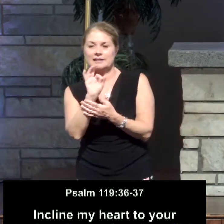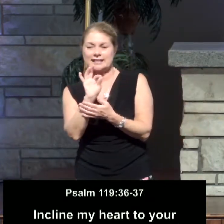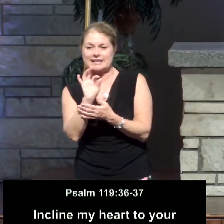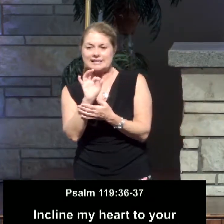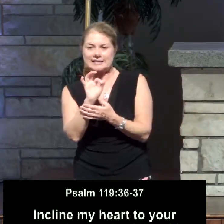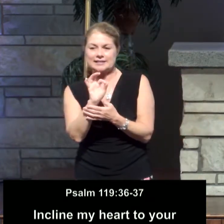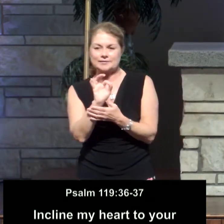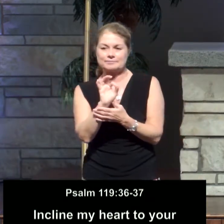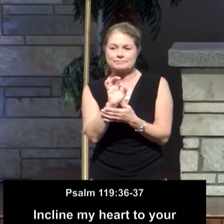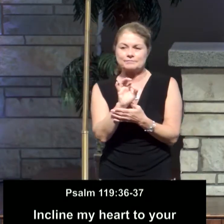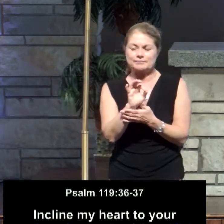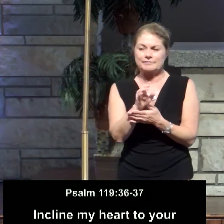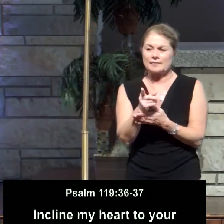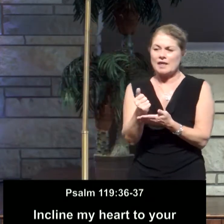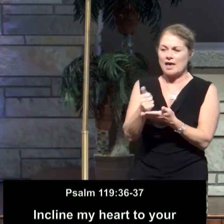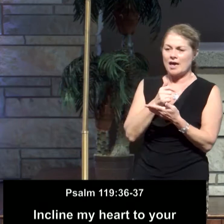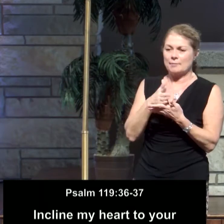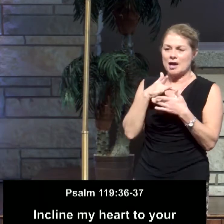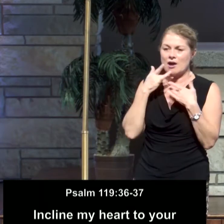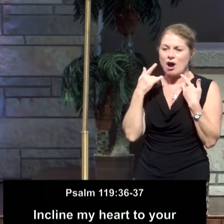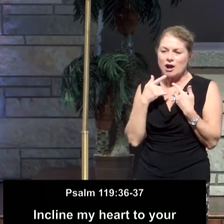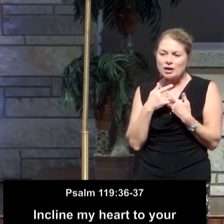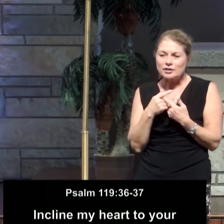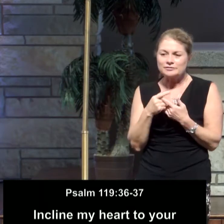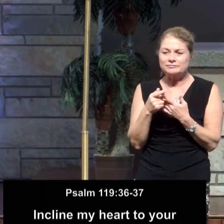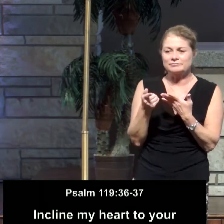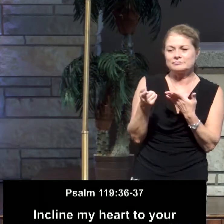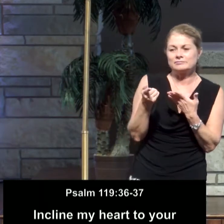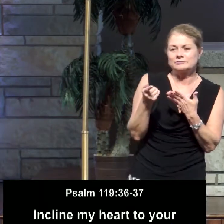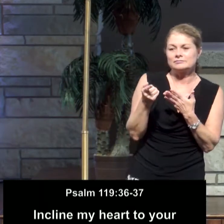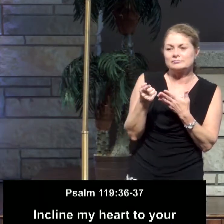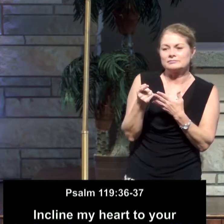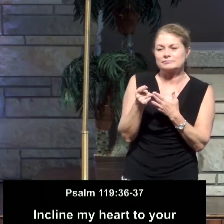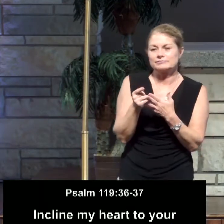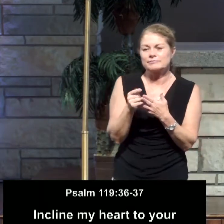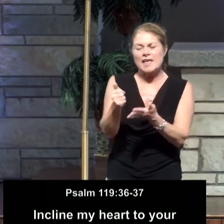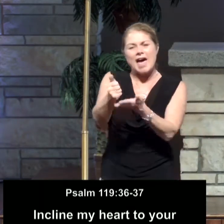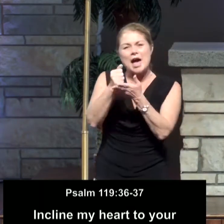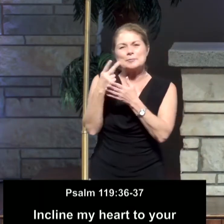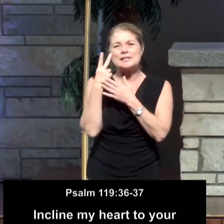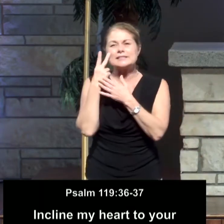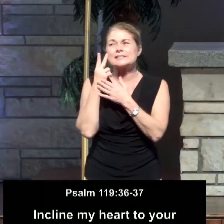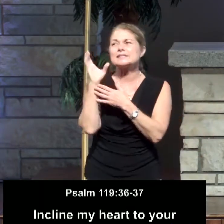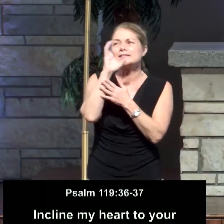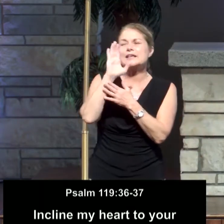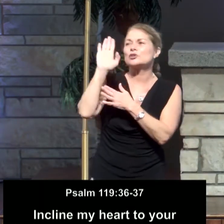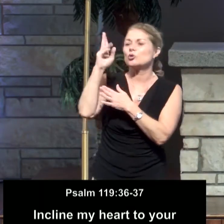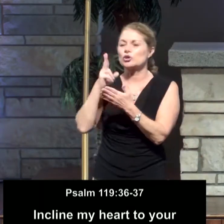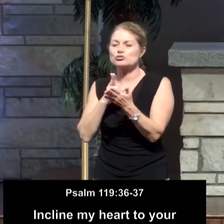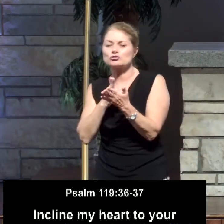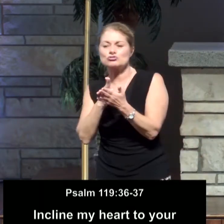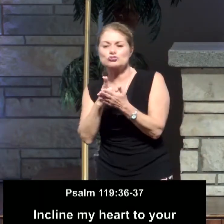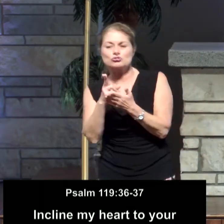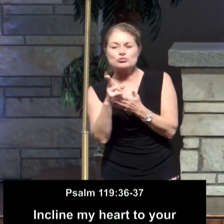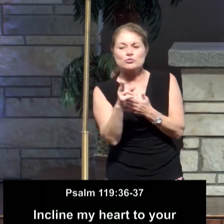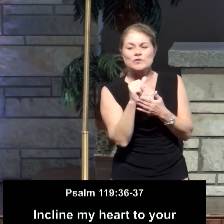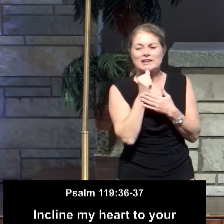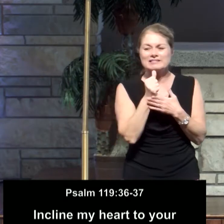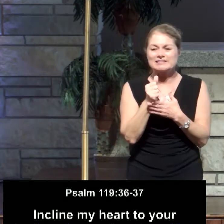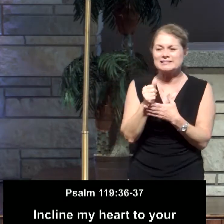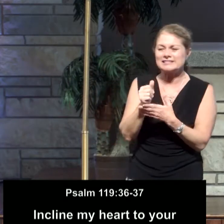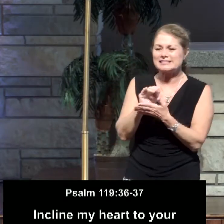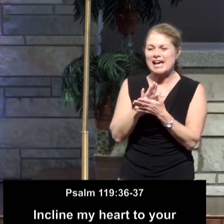God, draw me near to your word. Incline my heart. Help me to seek your truth and not to selfish gain.